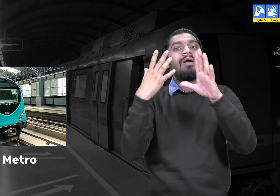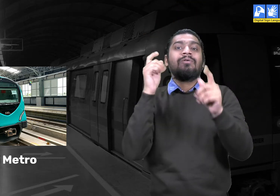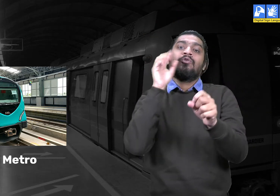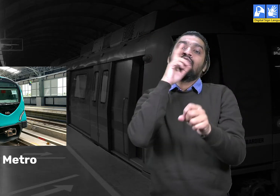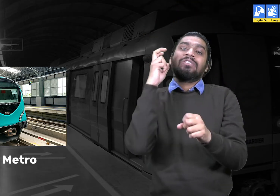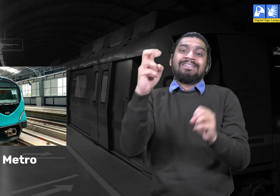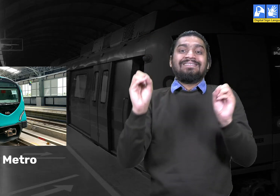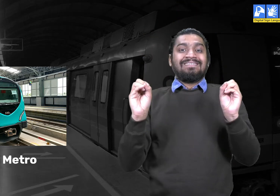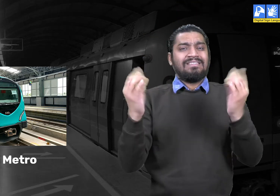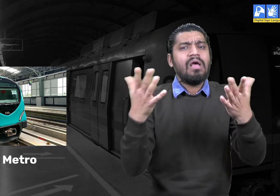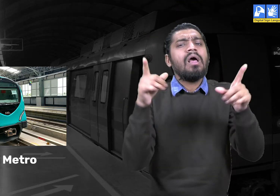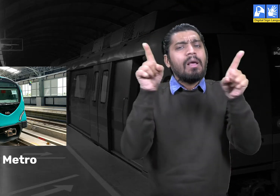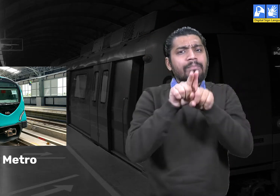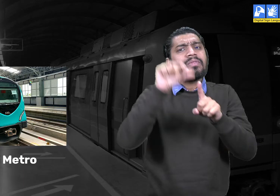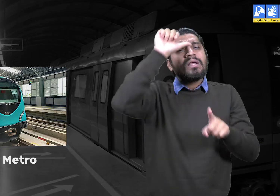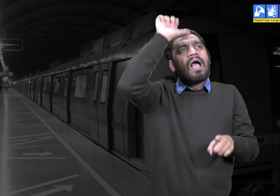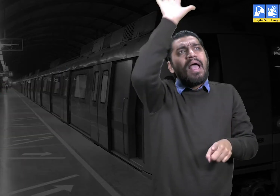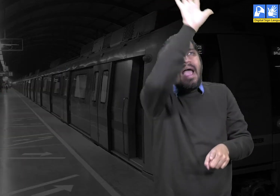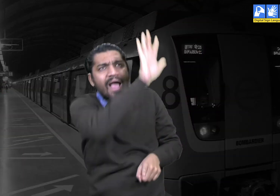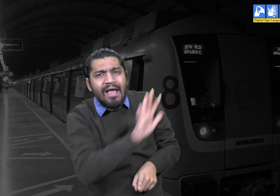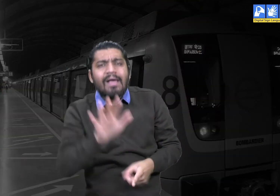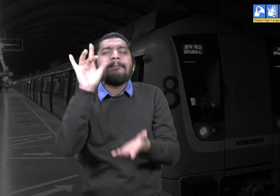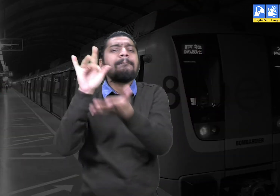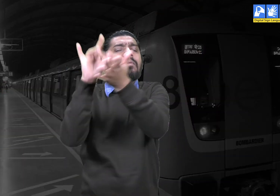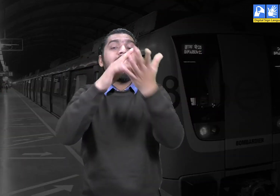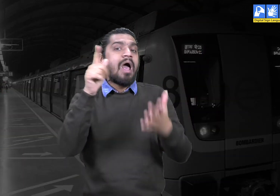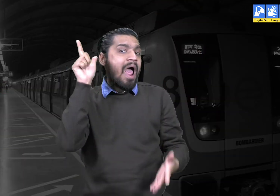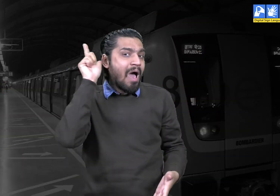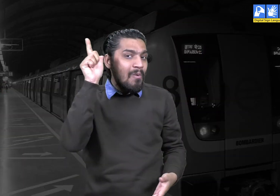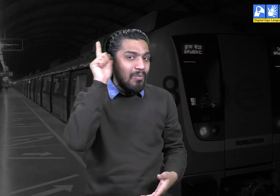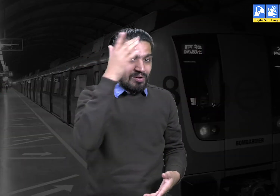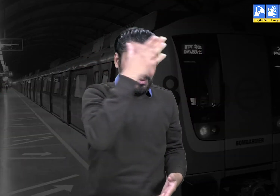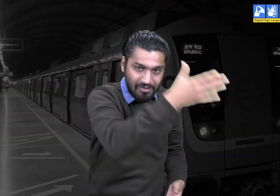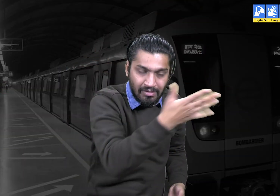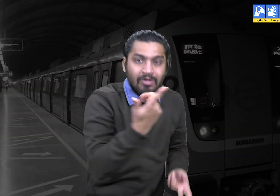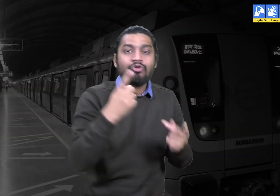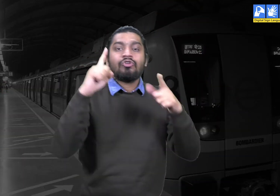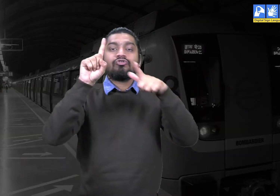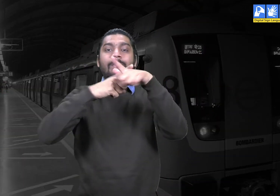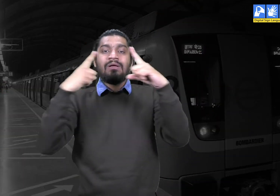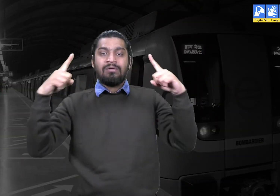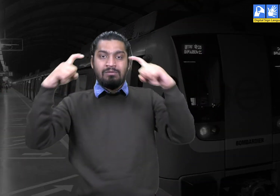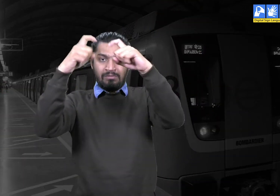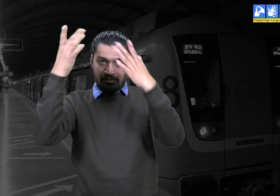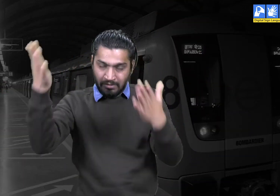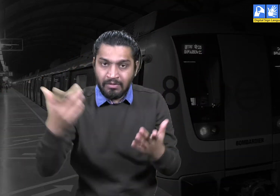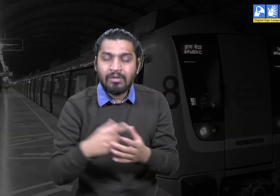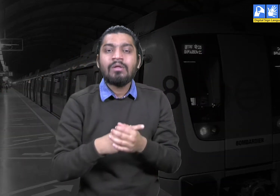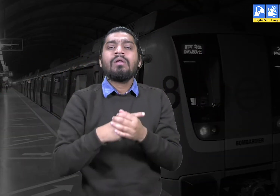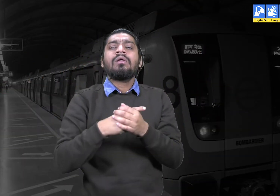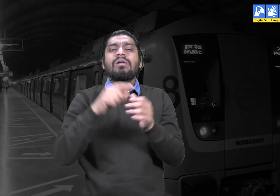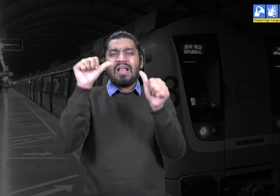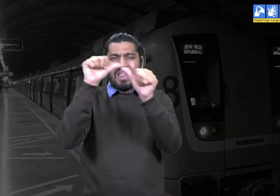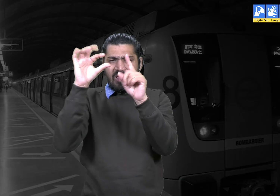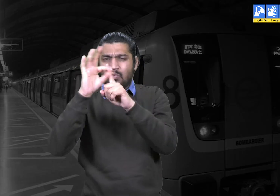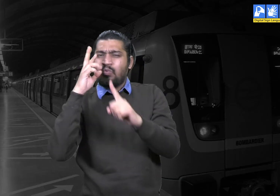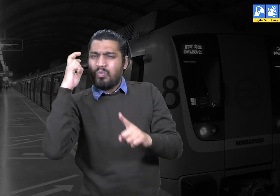Sridharan. Many other cities and places in India such as Lucknow, Jaipur, Anwar Pradesh and many other places